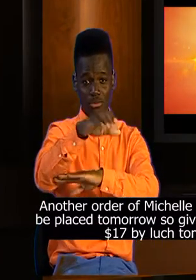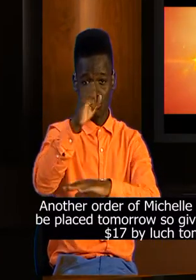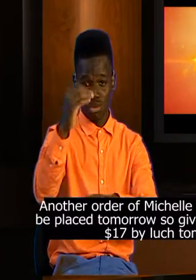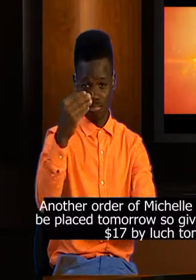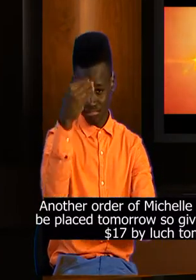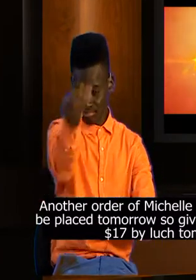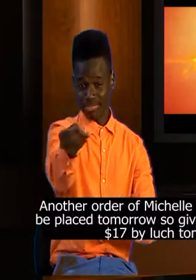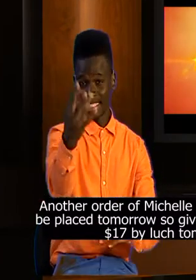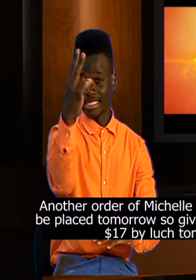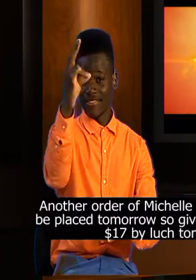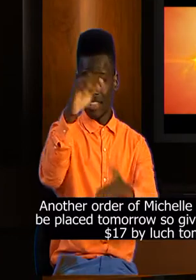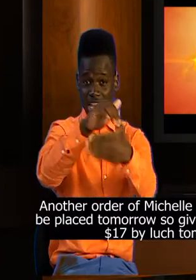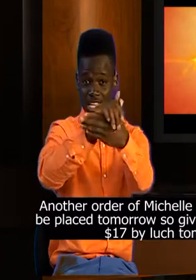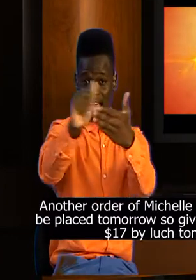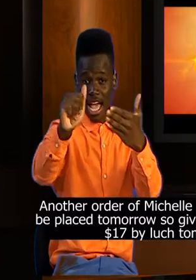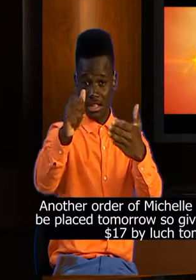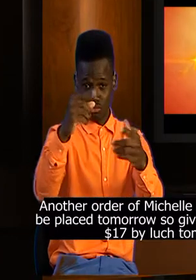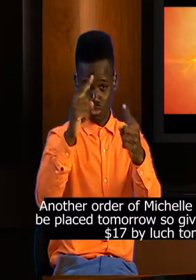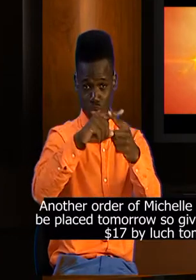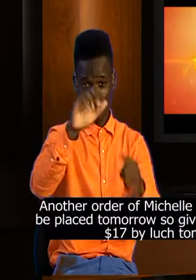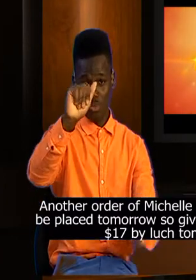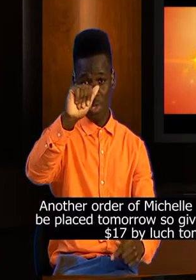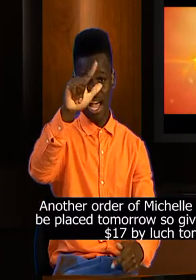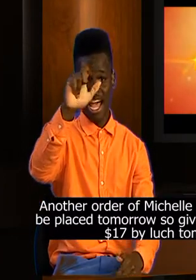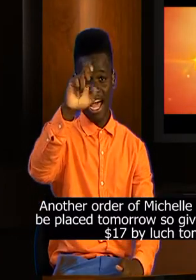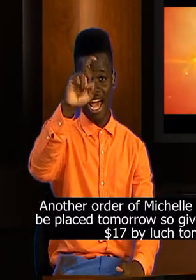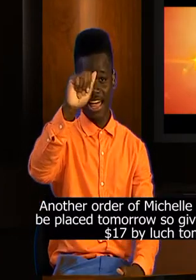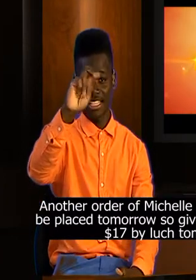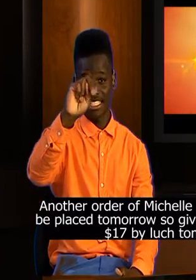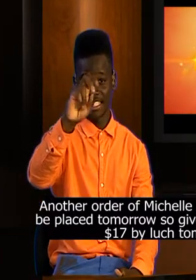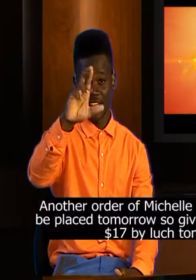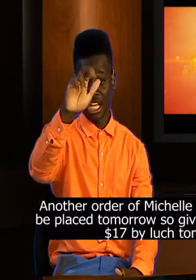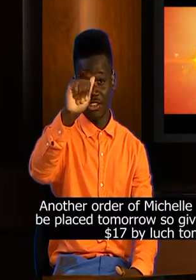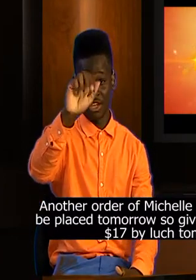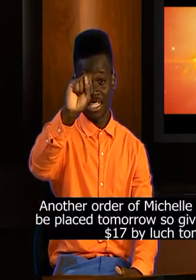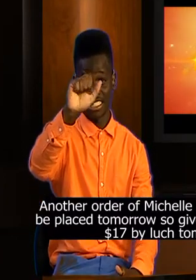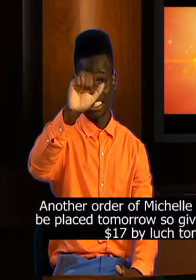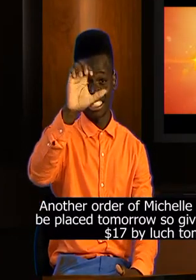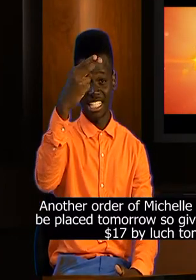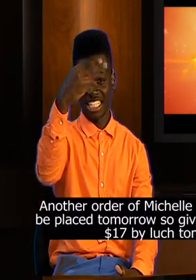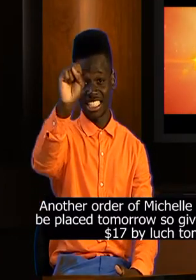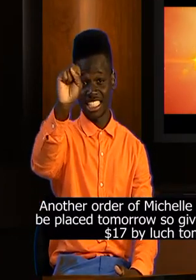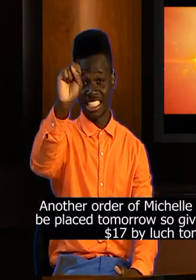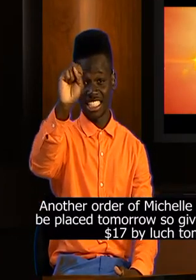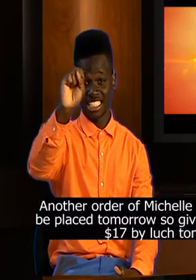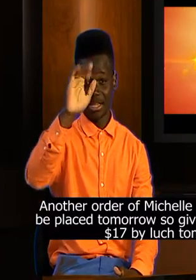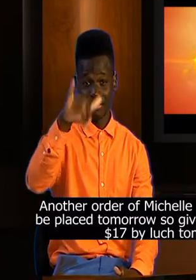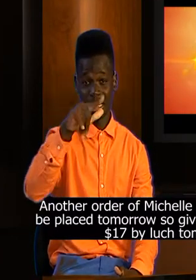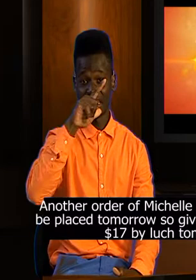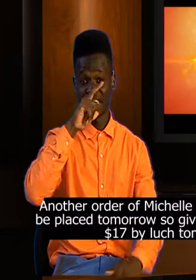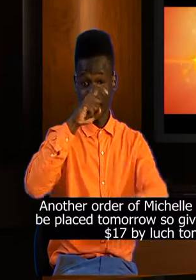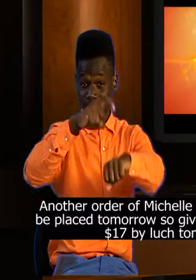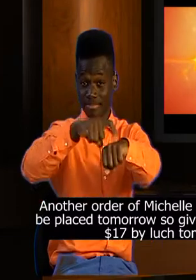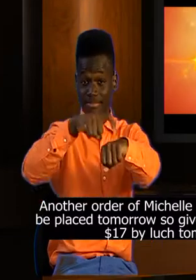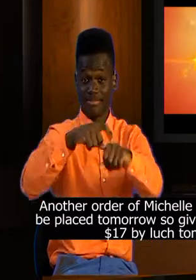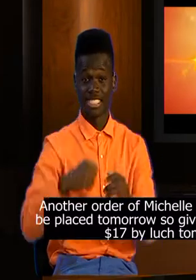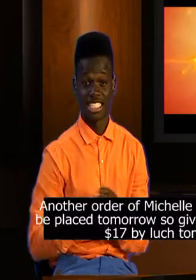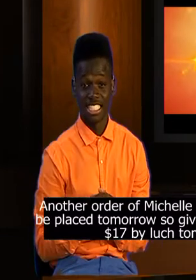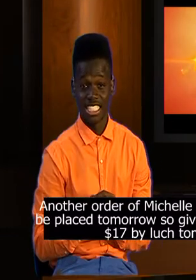tomorrow afternoon. So turn in your $17 to Alexandra Sachs by lunchtime